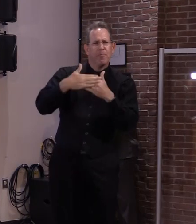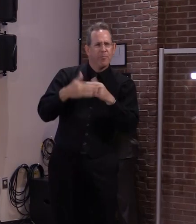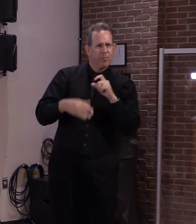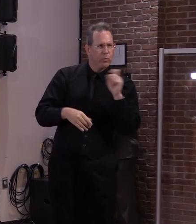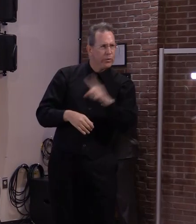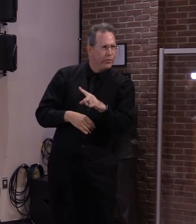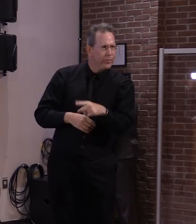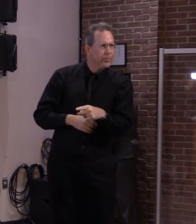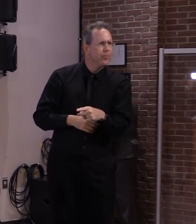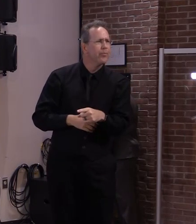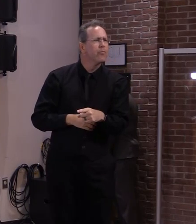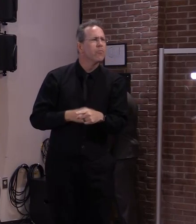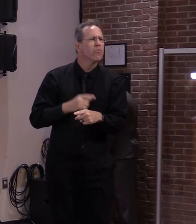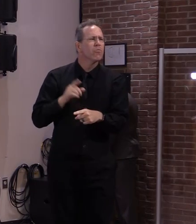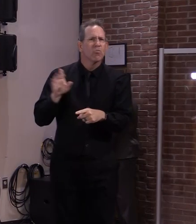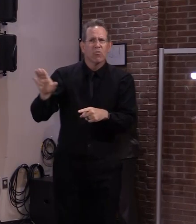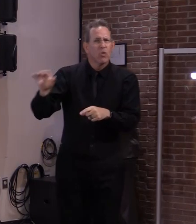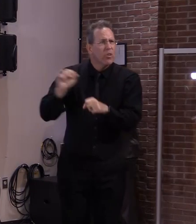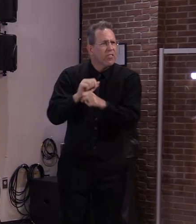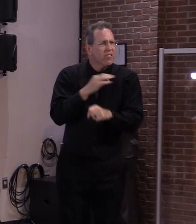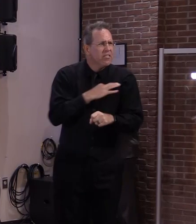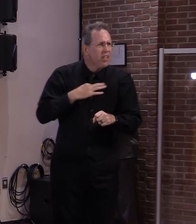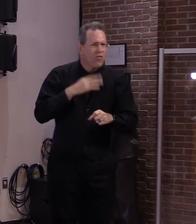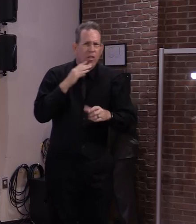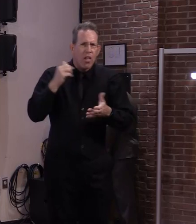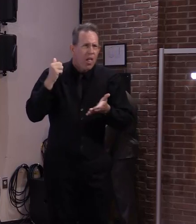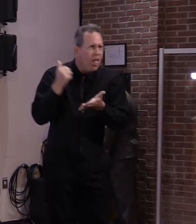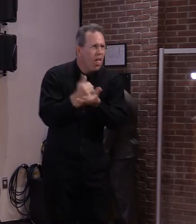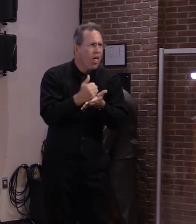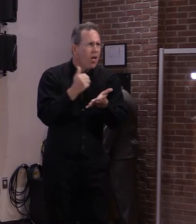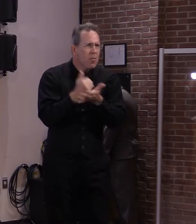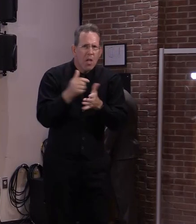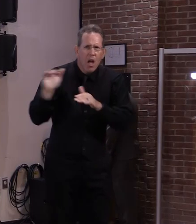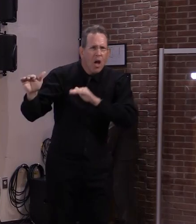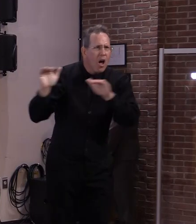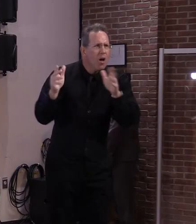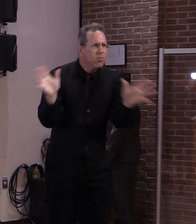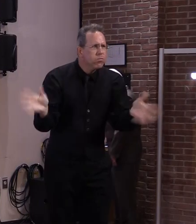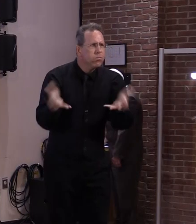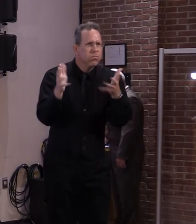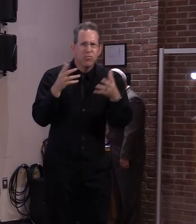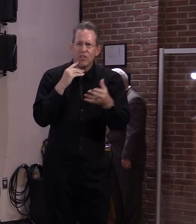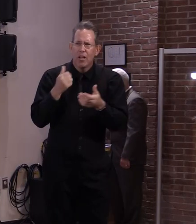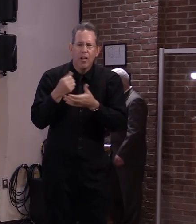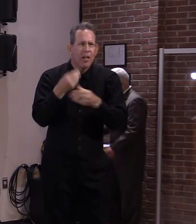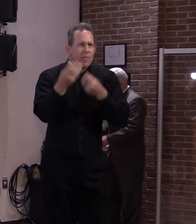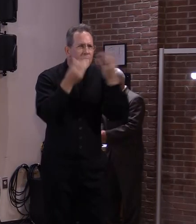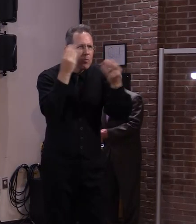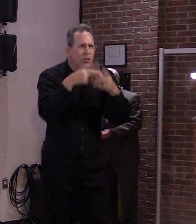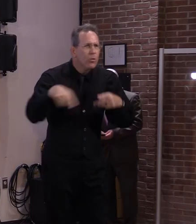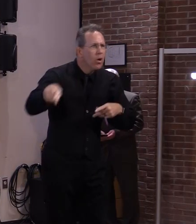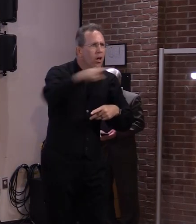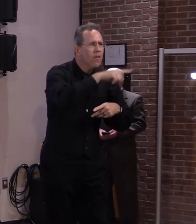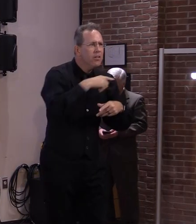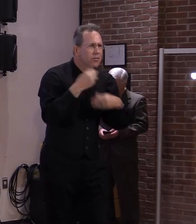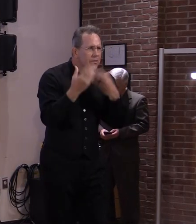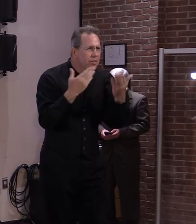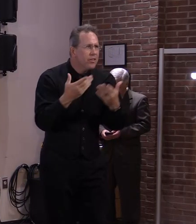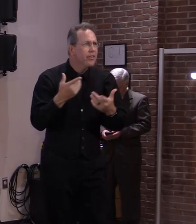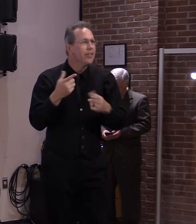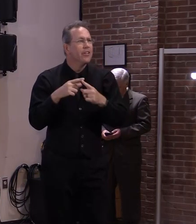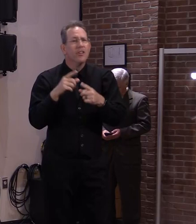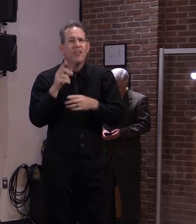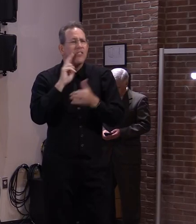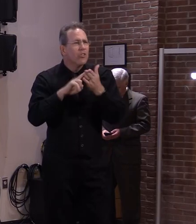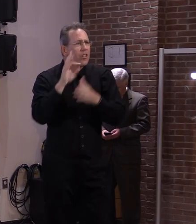Every piece of information that was promised has been delivered, whether it was from Secretary French's office, Secretary Smith's office, or Secretary Curley, who reached